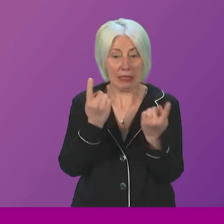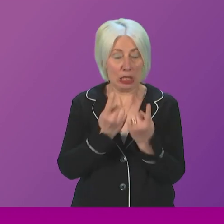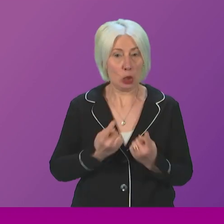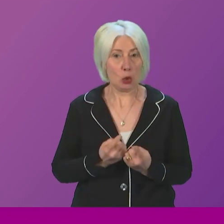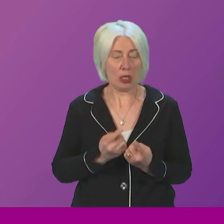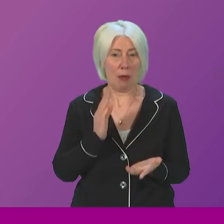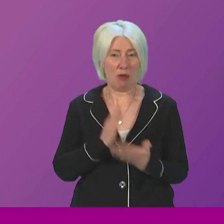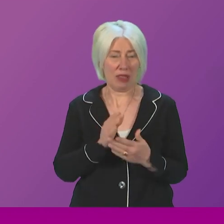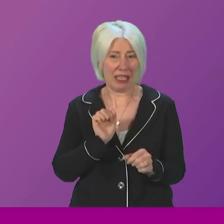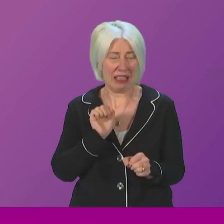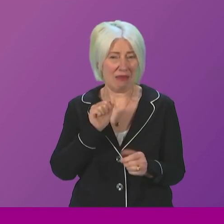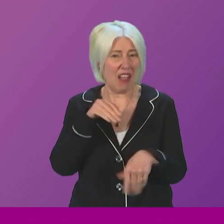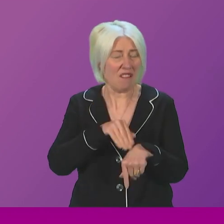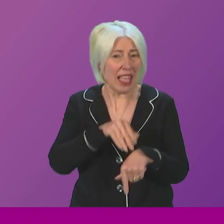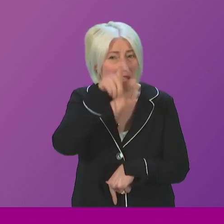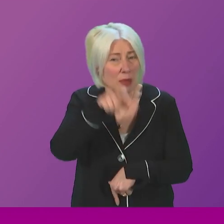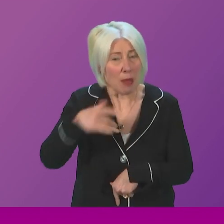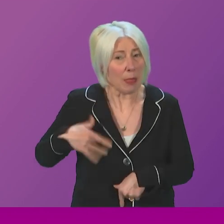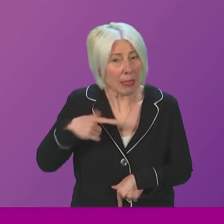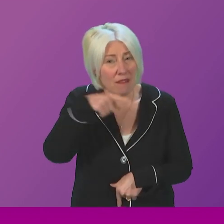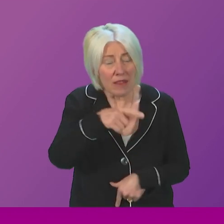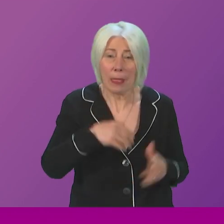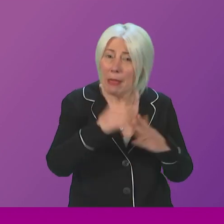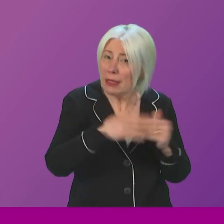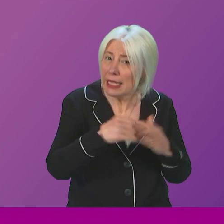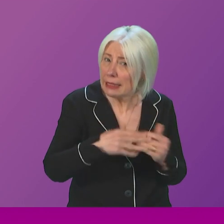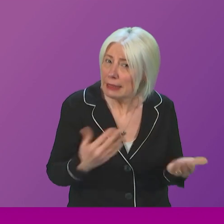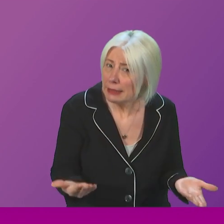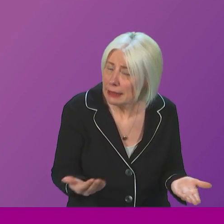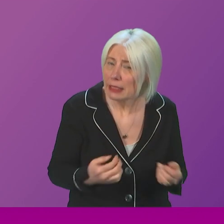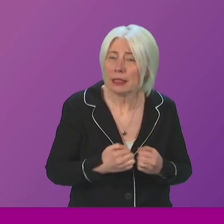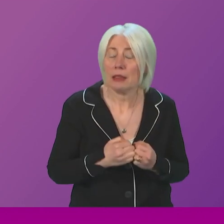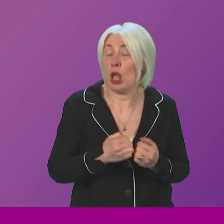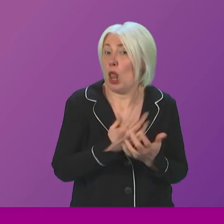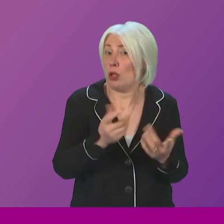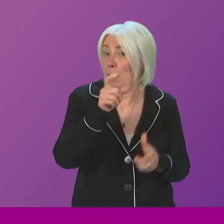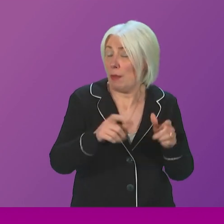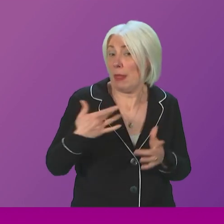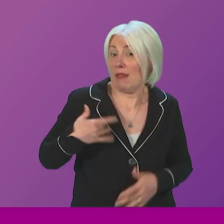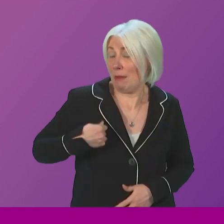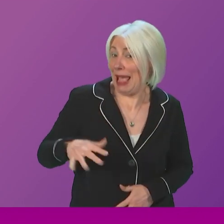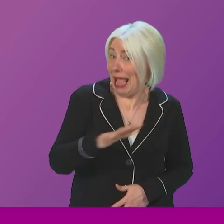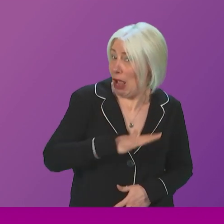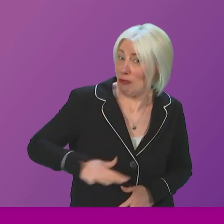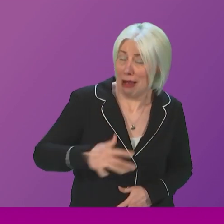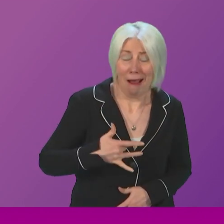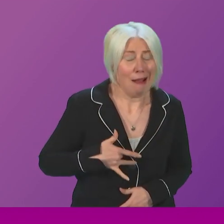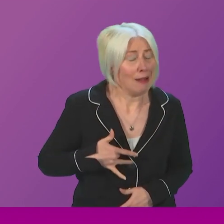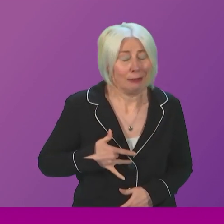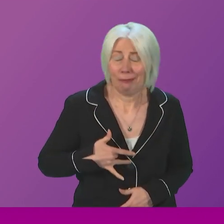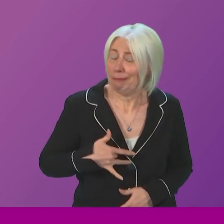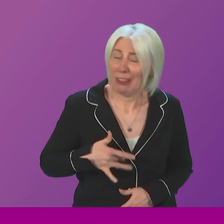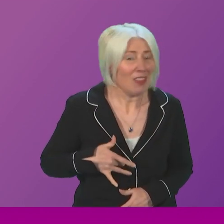severely imposing on the lives of people living in these buildings. Yet many residents and my constituents feel that